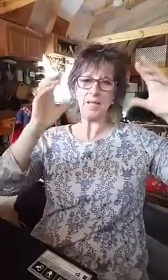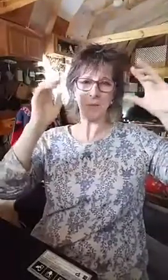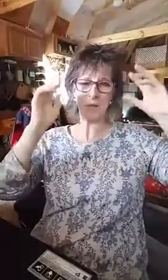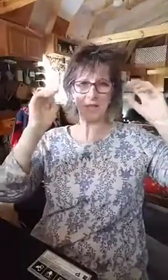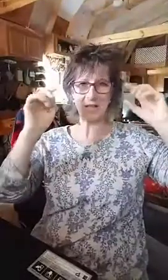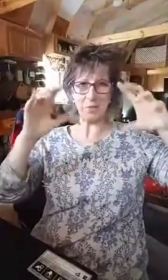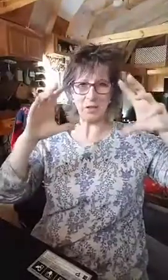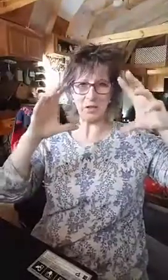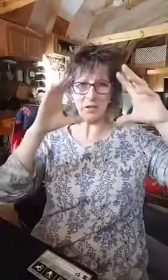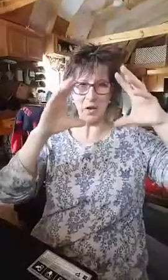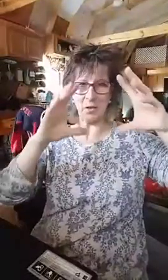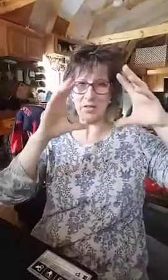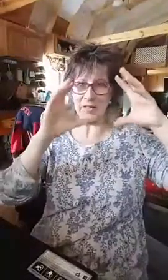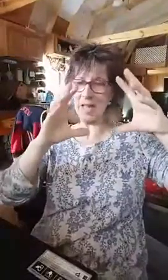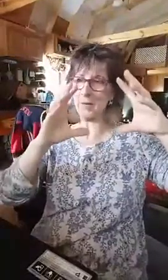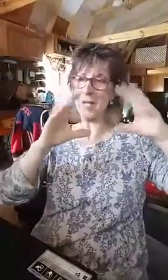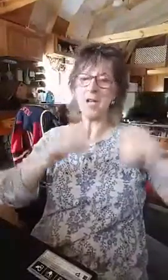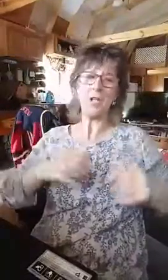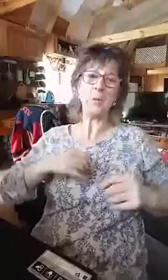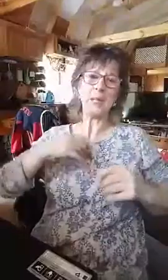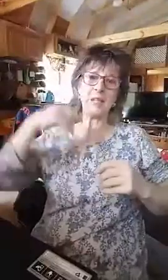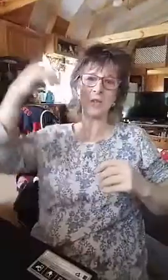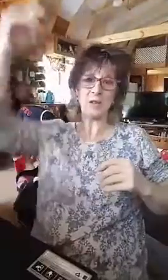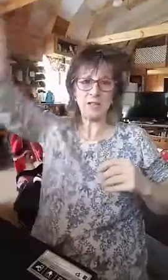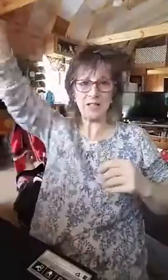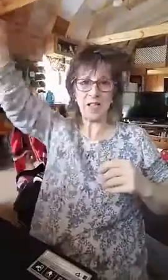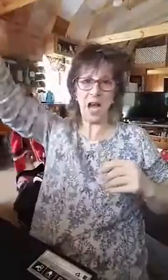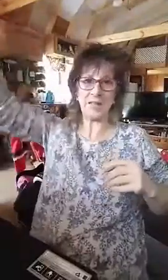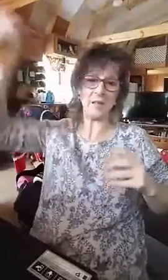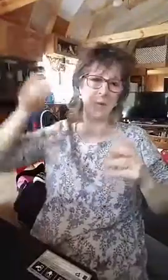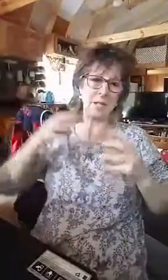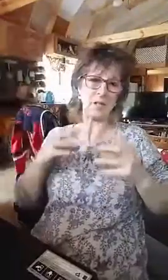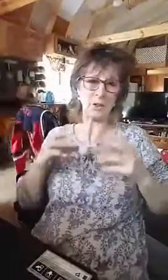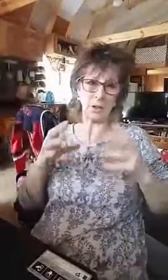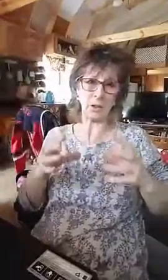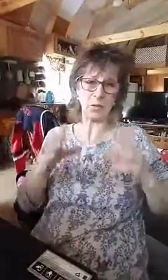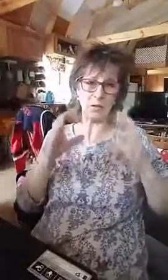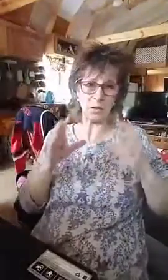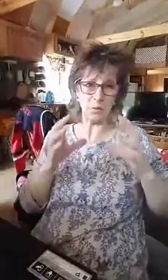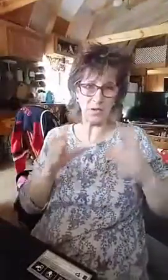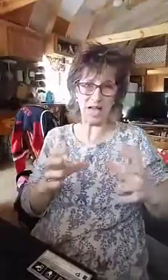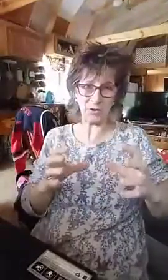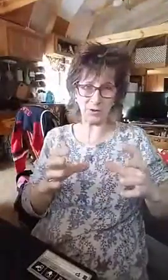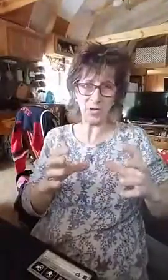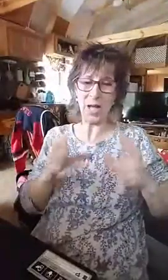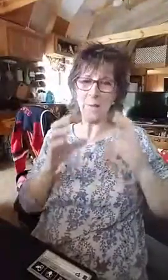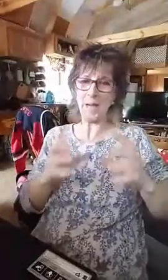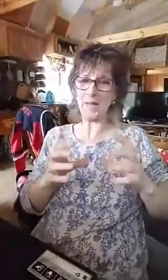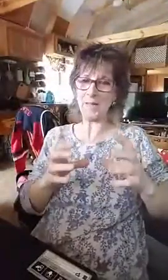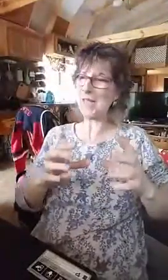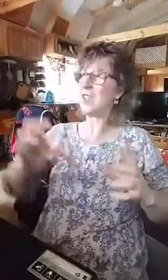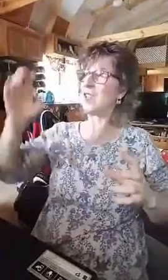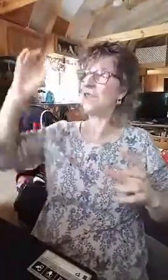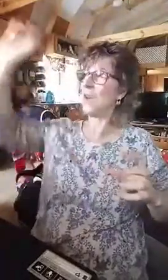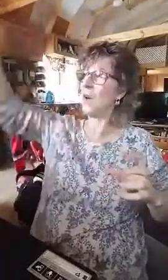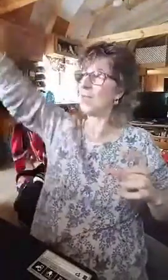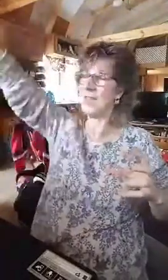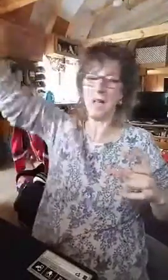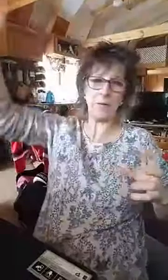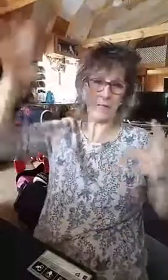when you see the pictures of the hosts in heaven, you'll begin to look to the skies. You'll begin to look for supernatural manifestation of the hosts in heaven and